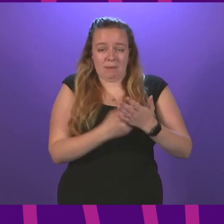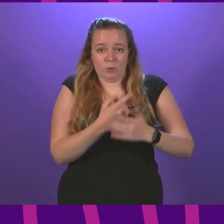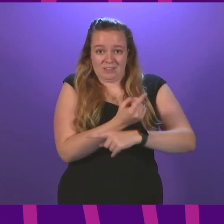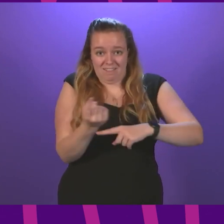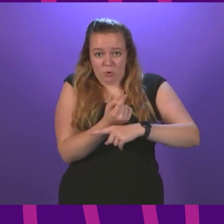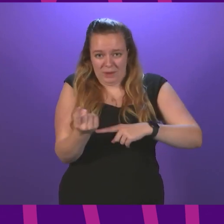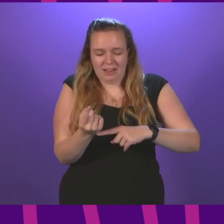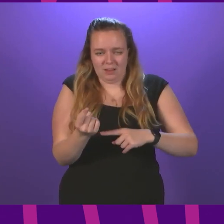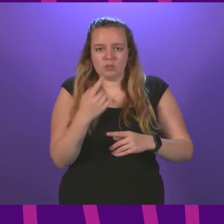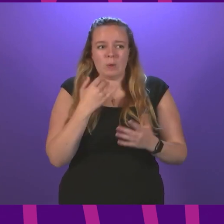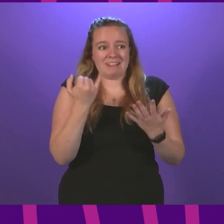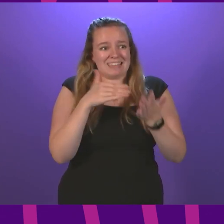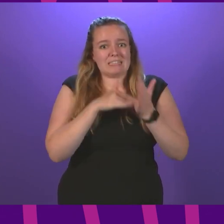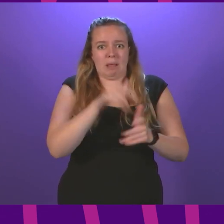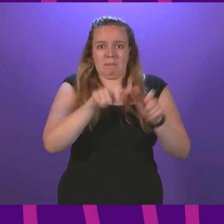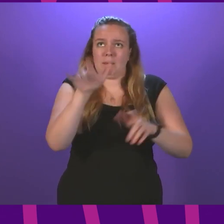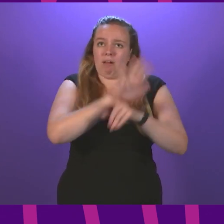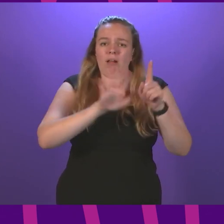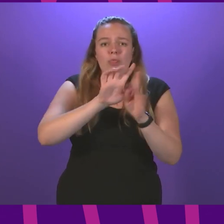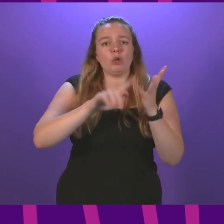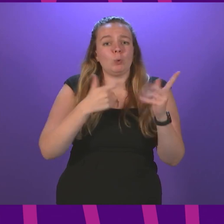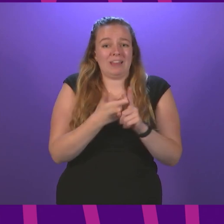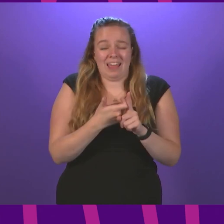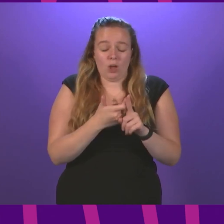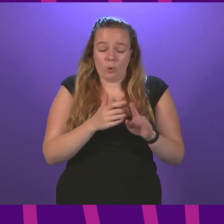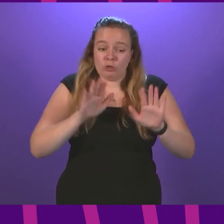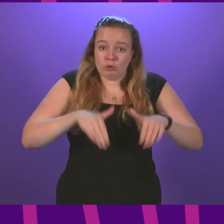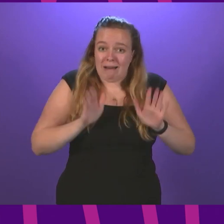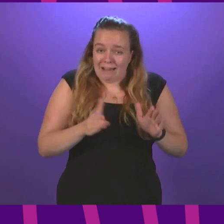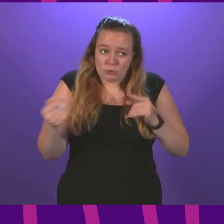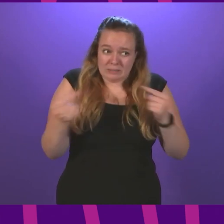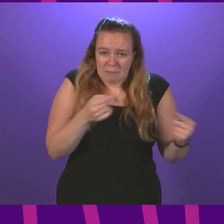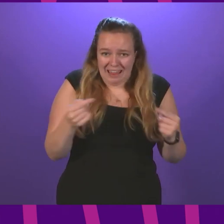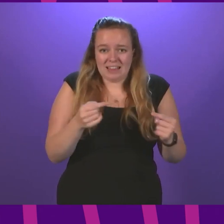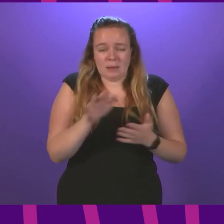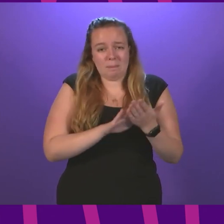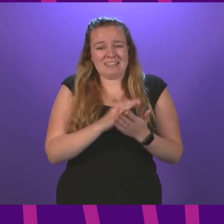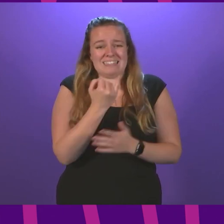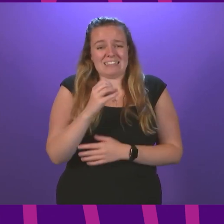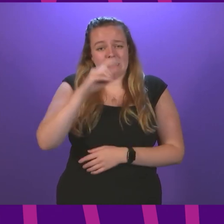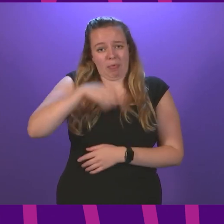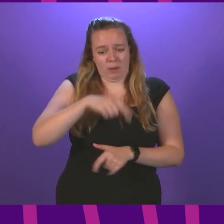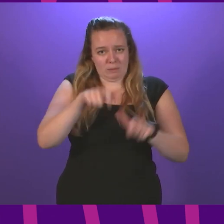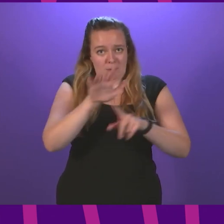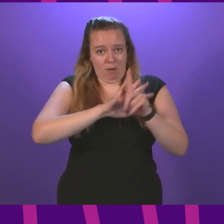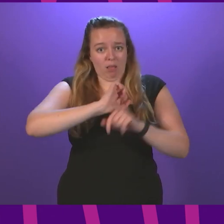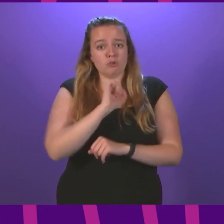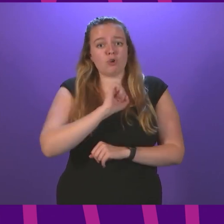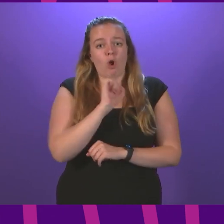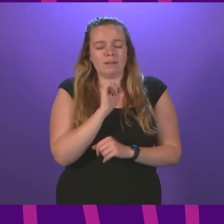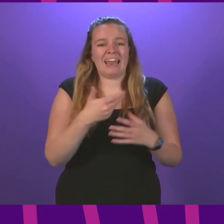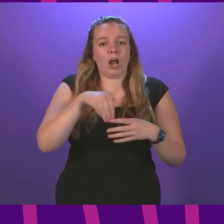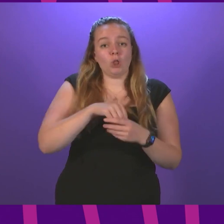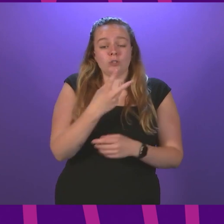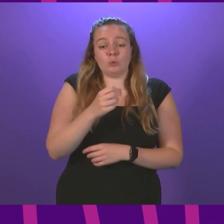cause to the 6 million people across the UK. We should not have to debate a cut that will push 60,000 people in Scotland including 20